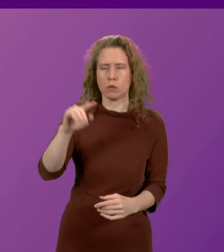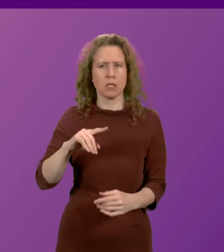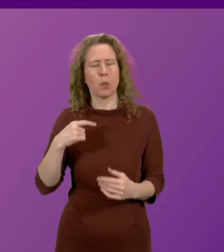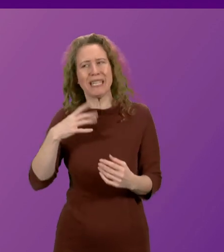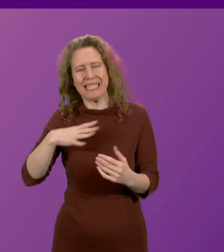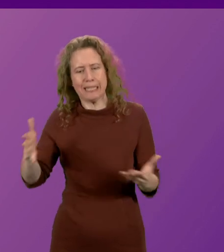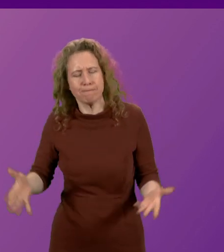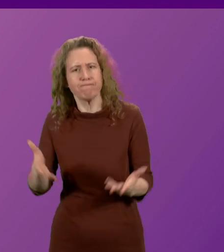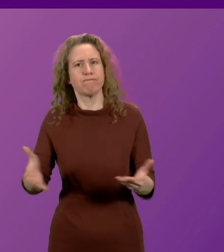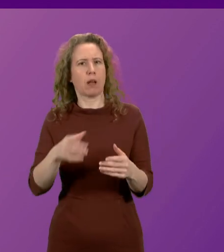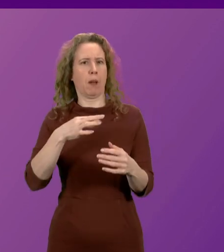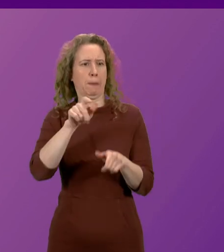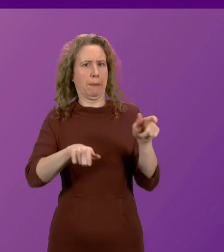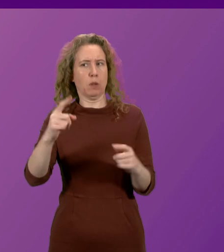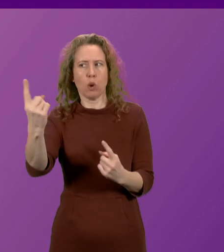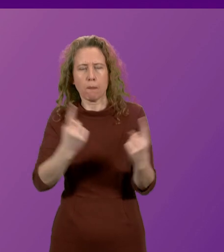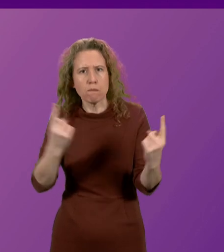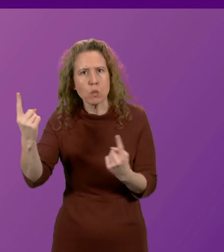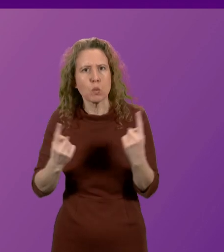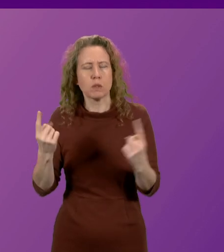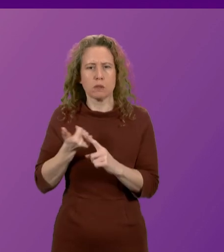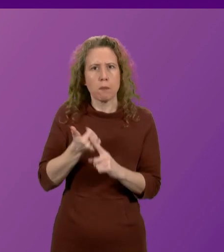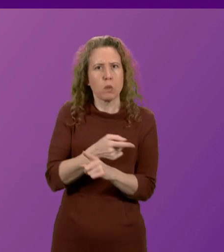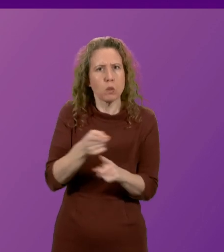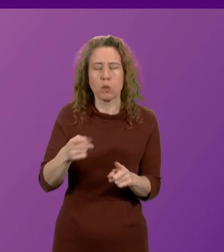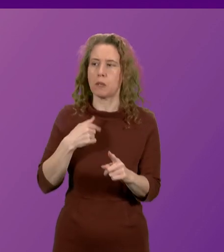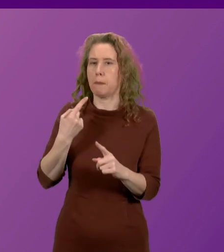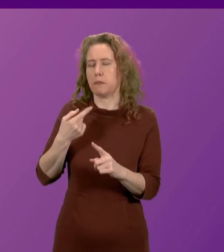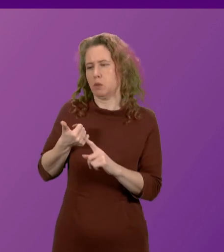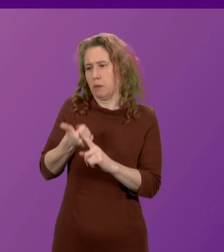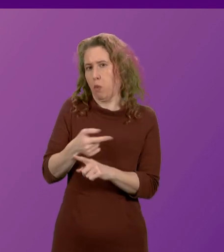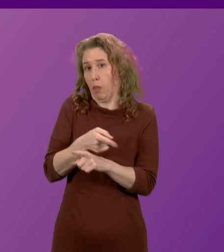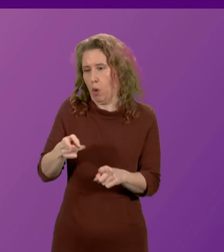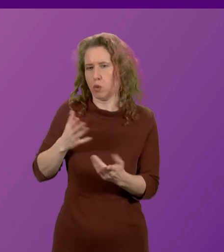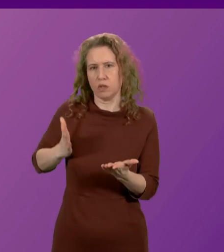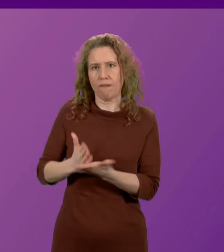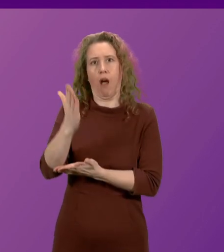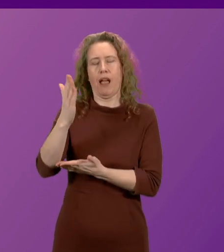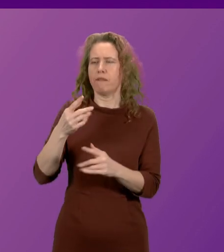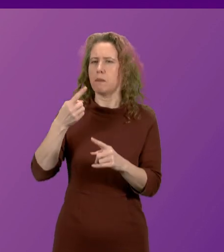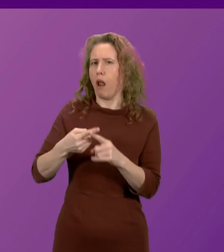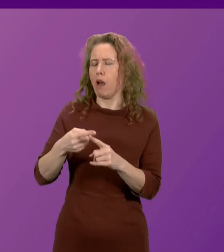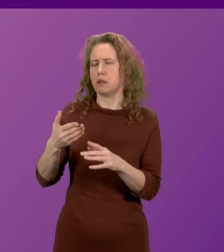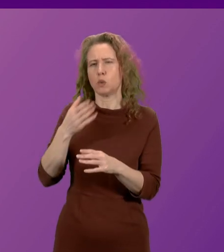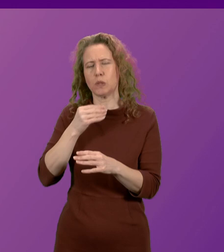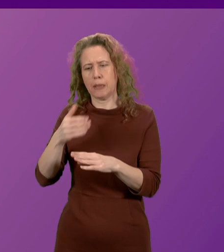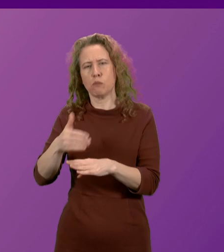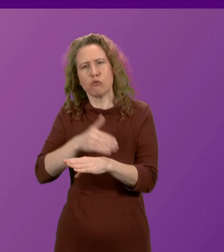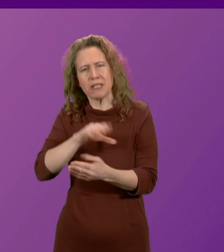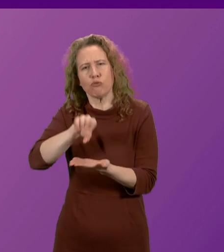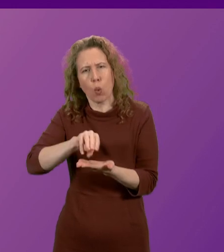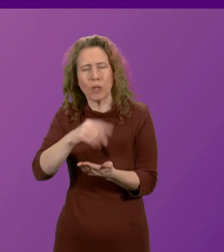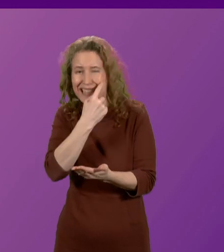willingness of victims to come forward, alongside increased support for survivors, including the use of pre-recorded evidence